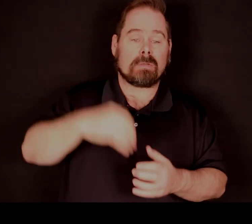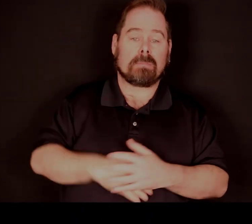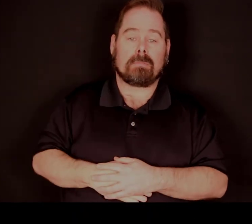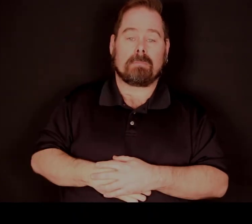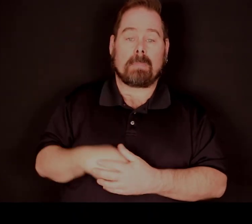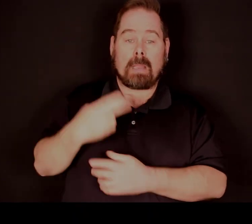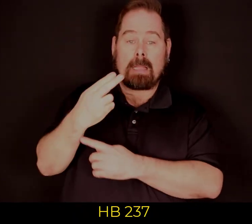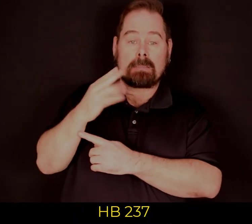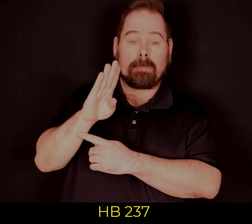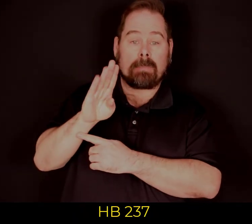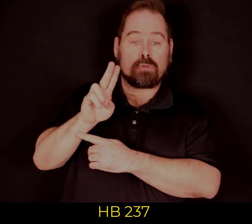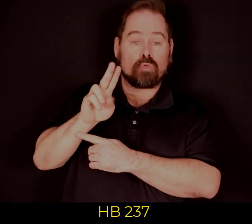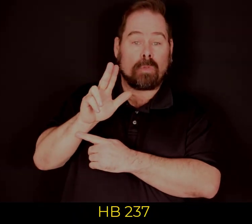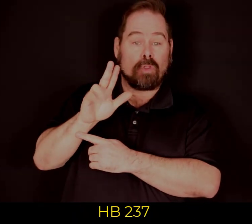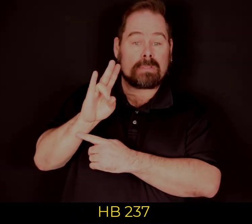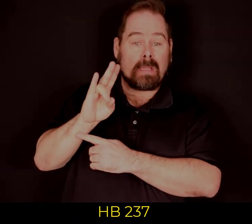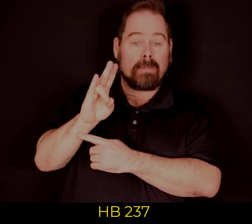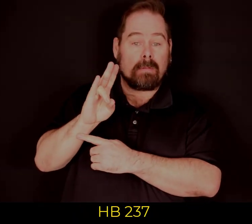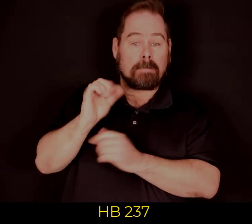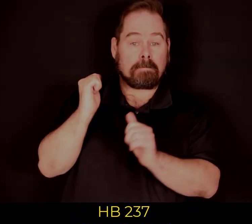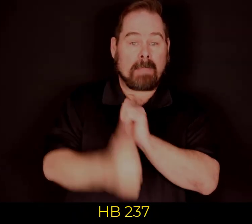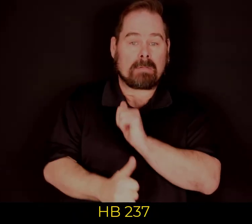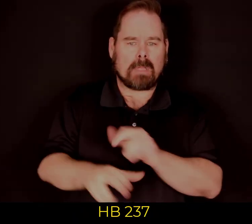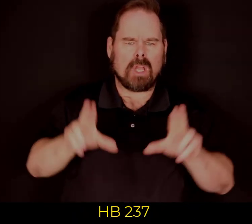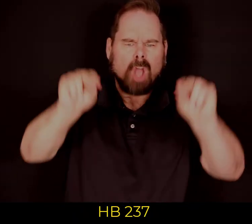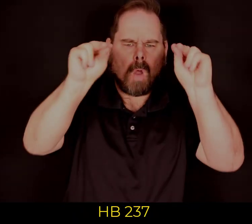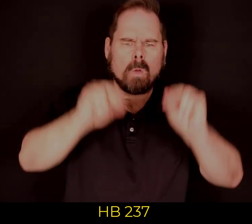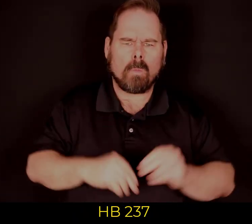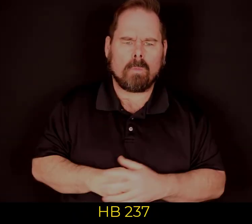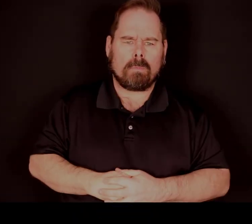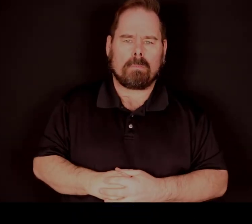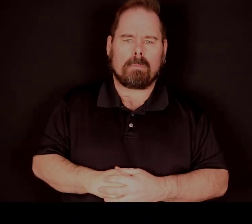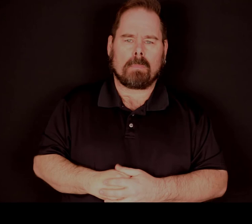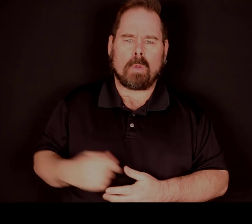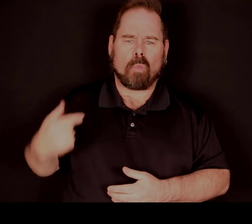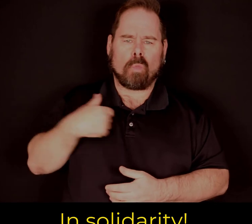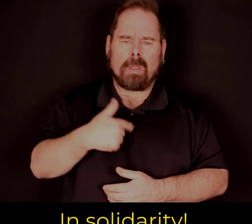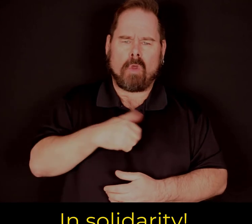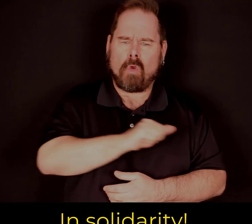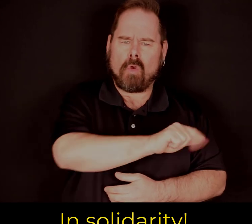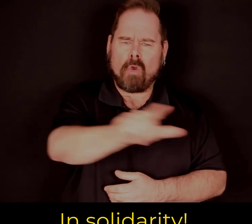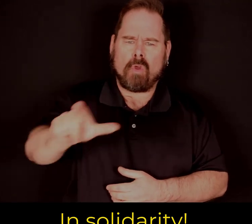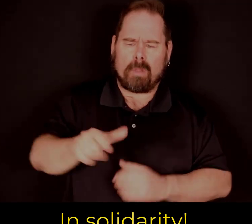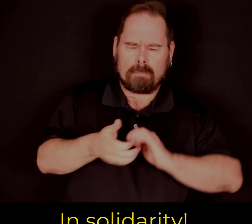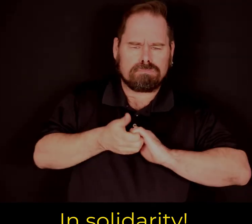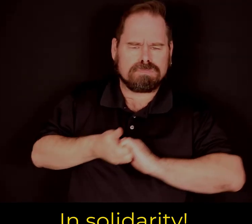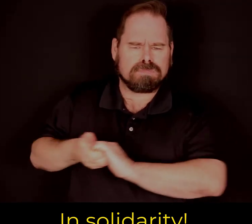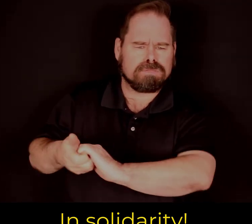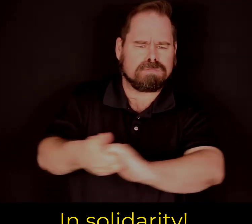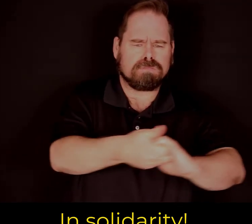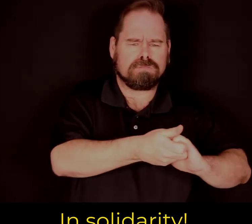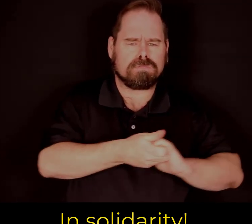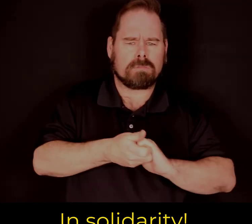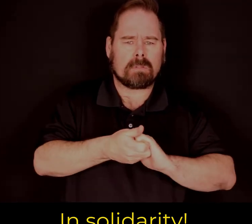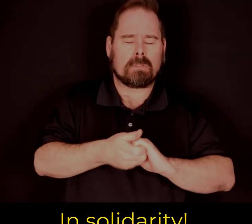NMSD students and their families. HB 237 cannot pass. In